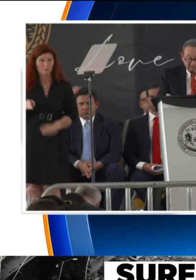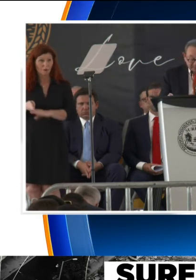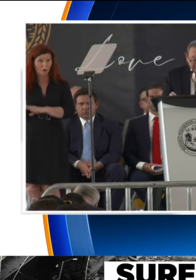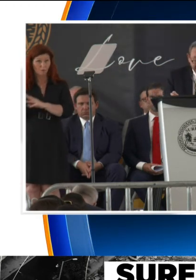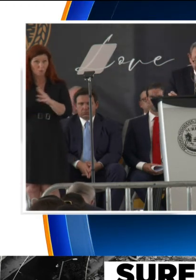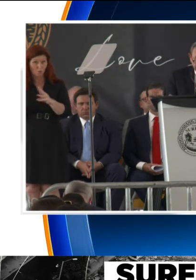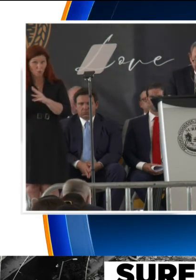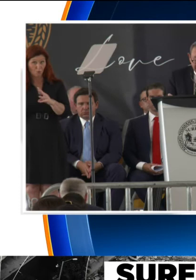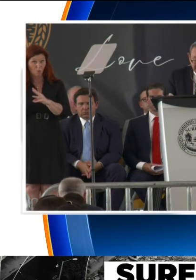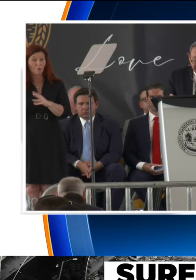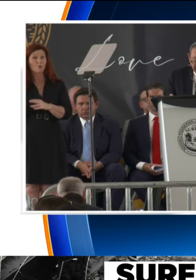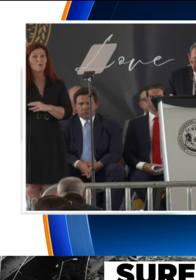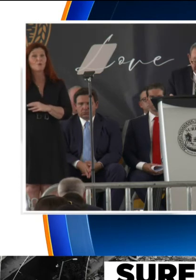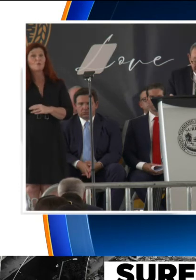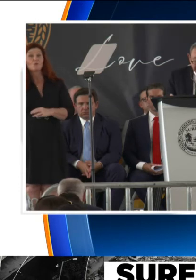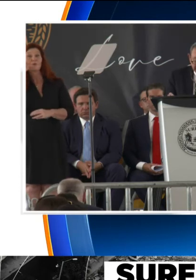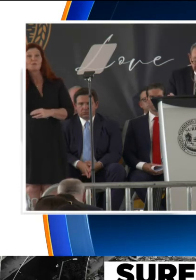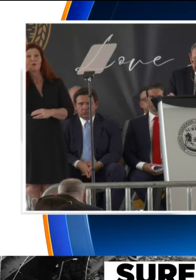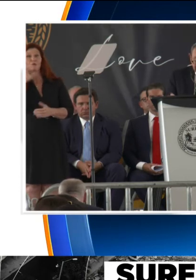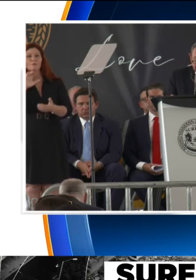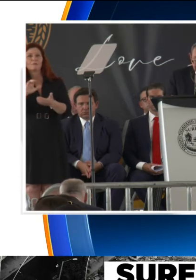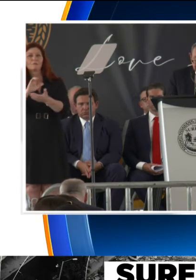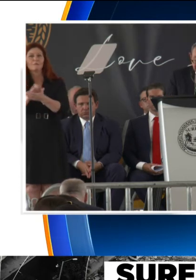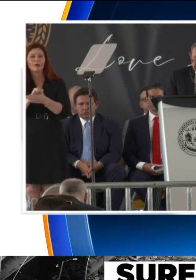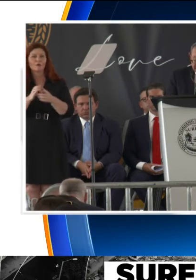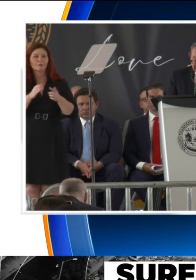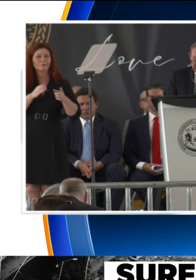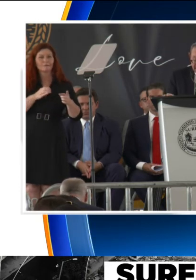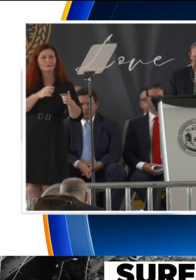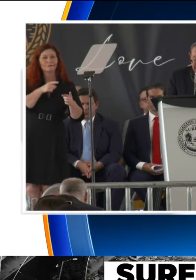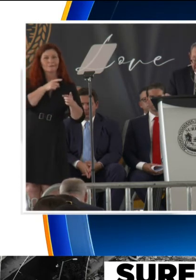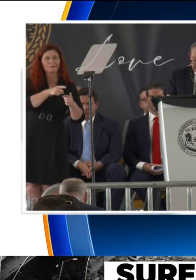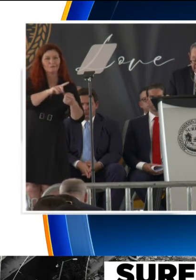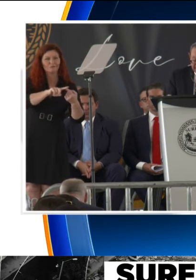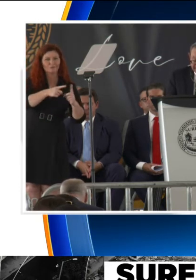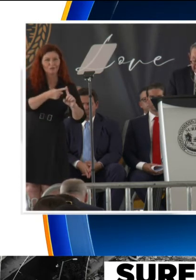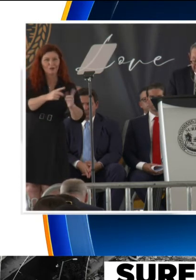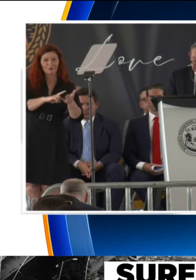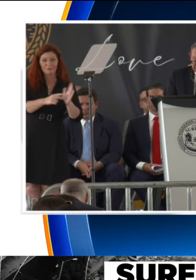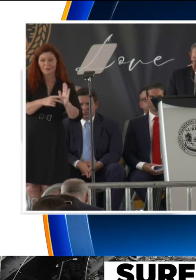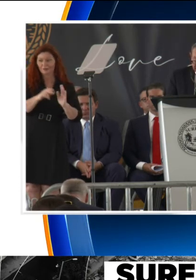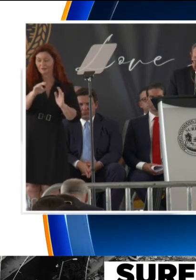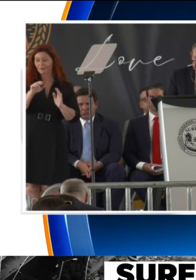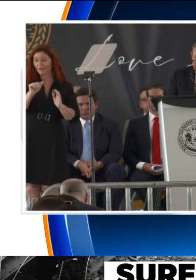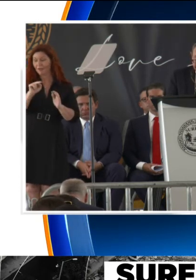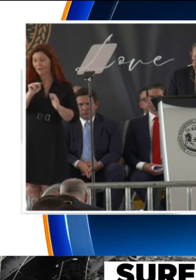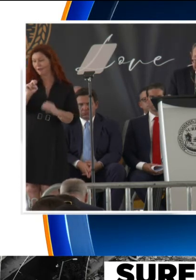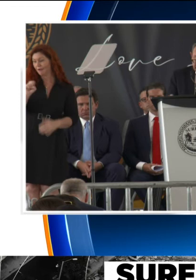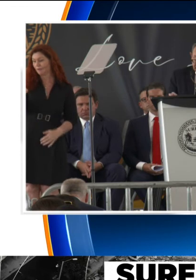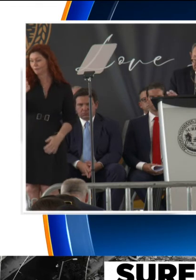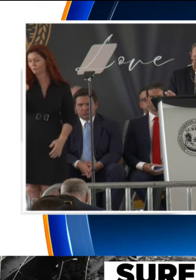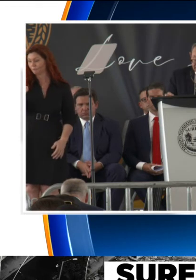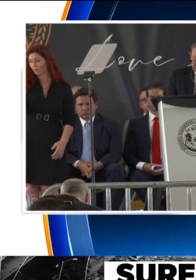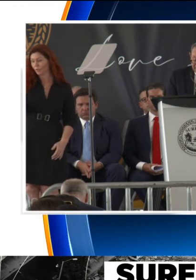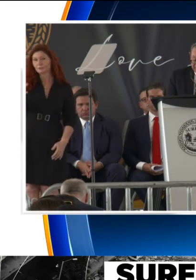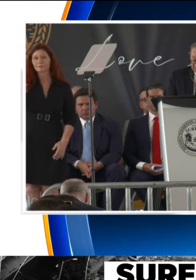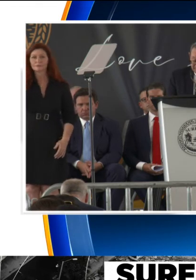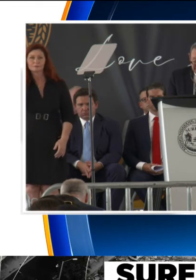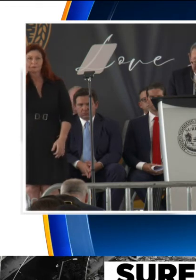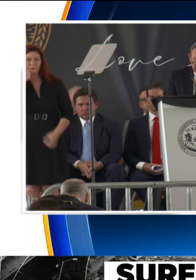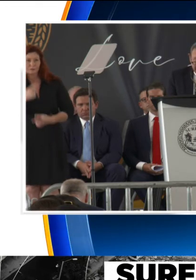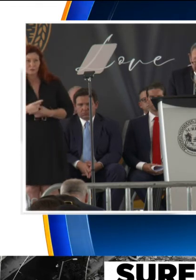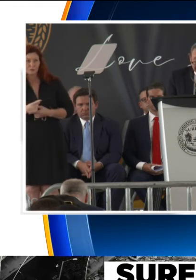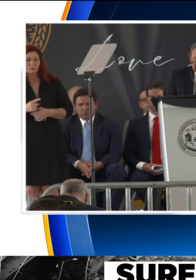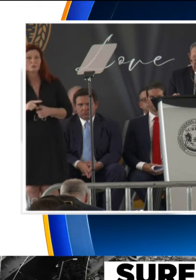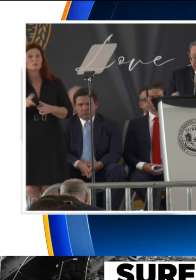Eva's mother married Otto Frank, which makes Eva Anne Frank's stepsister. Judy traveled